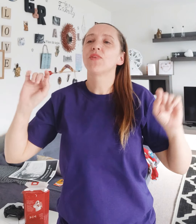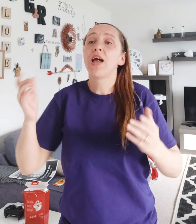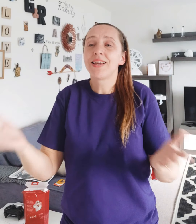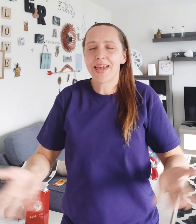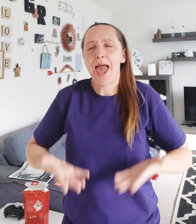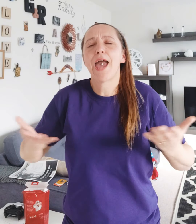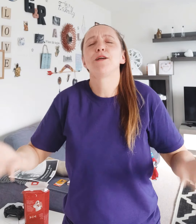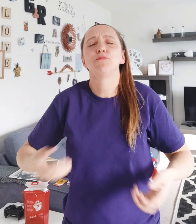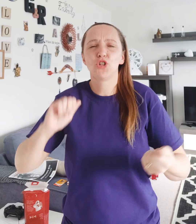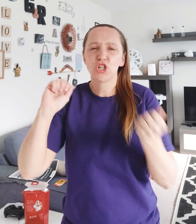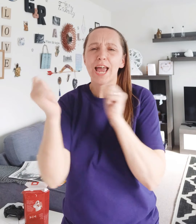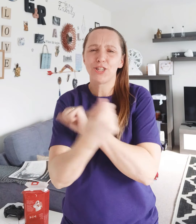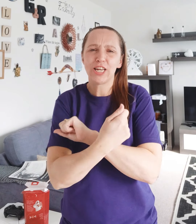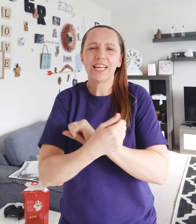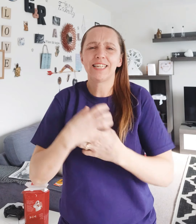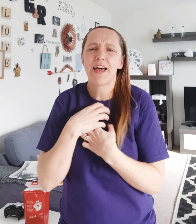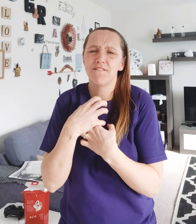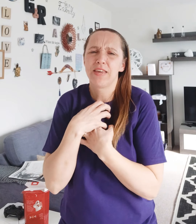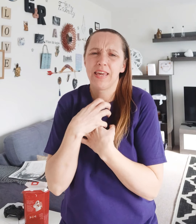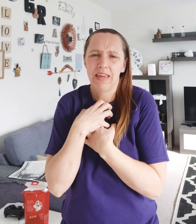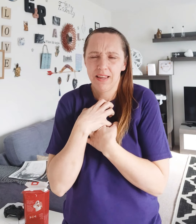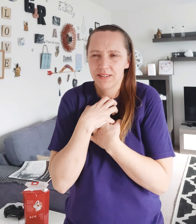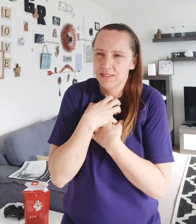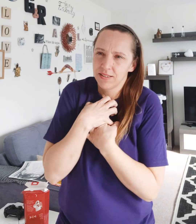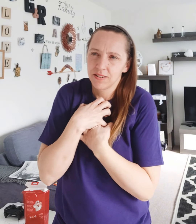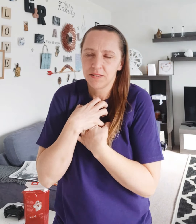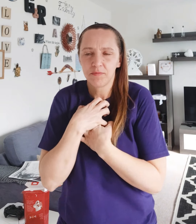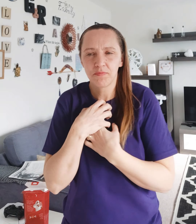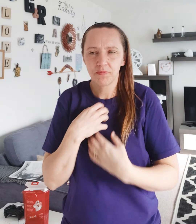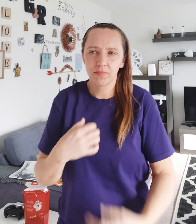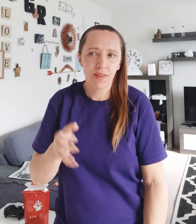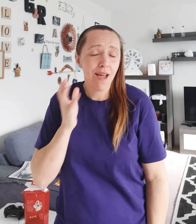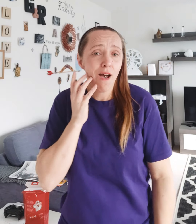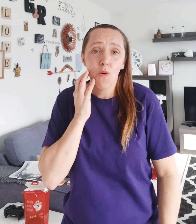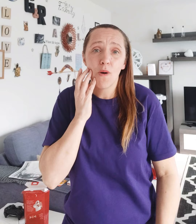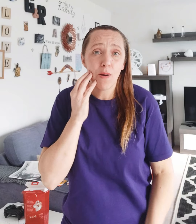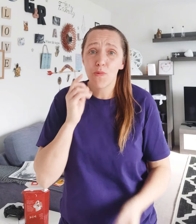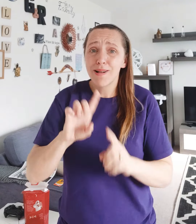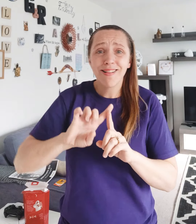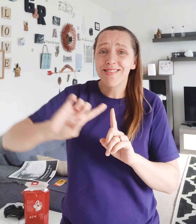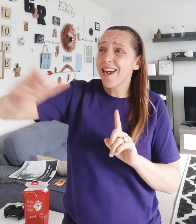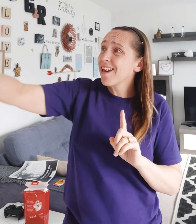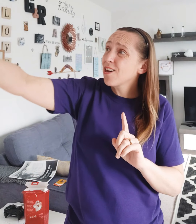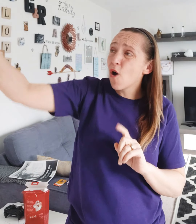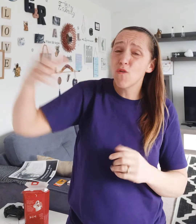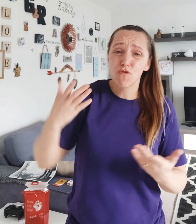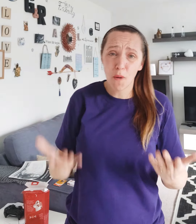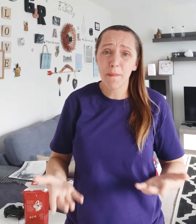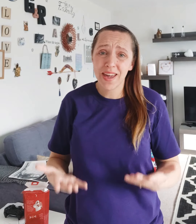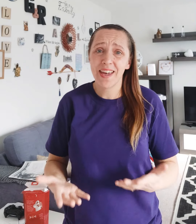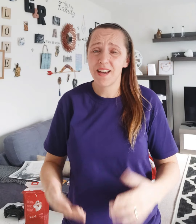Games, changes and fears, when will they go from here,